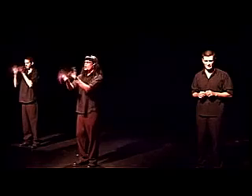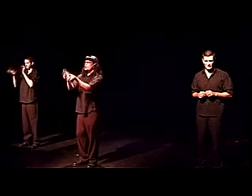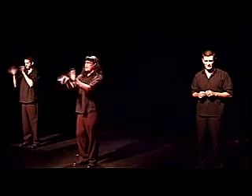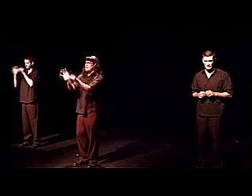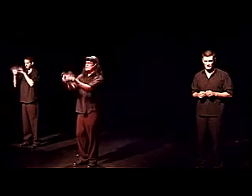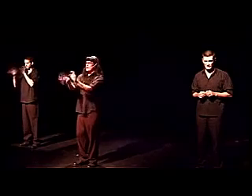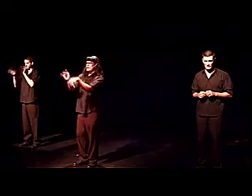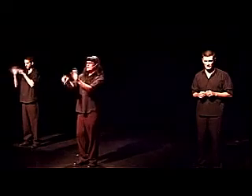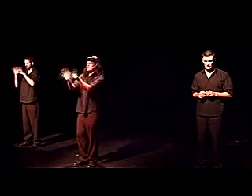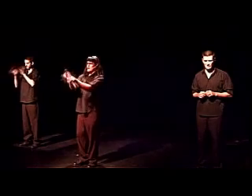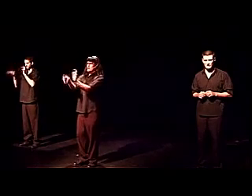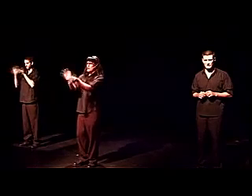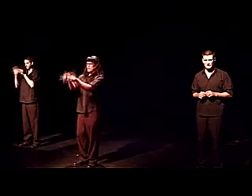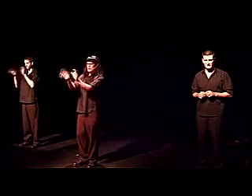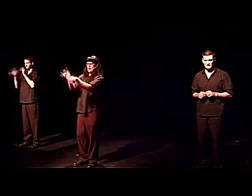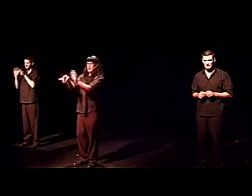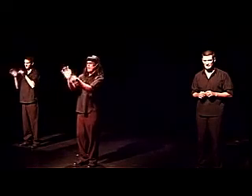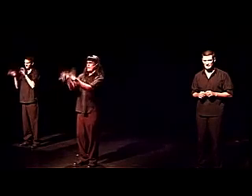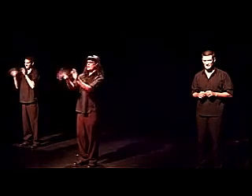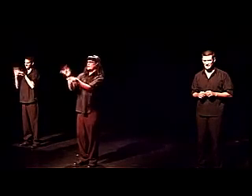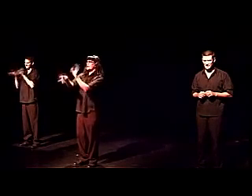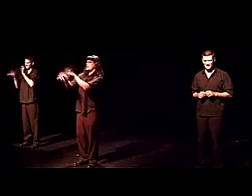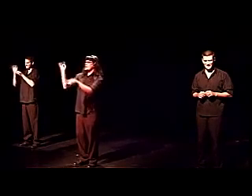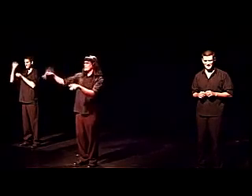Good plum size. I shave them and they have it. Go ahead.